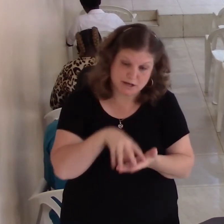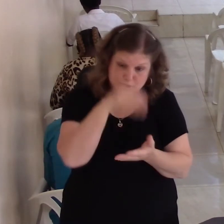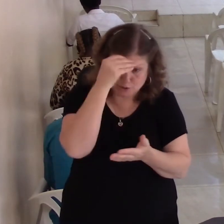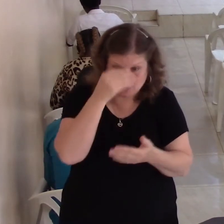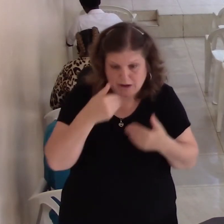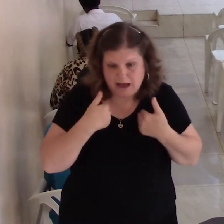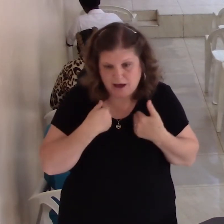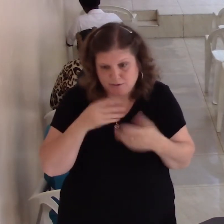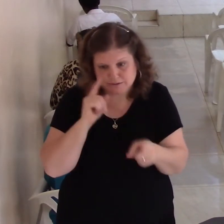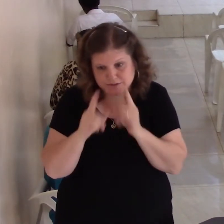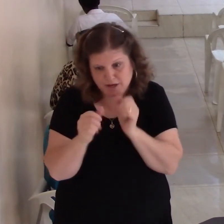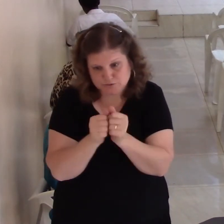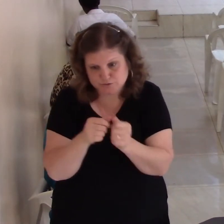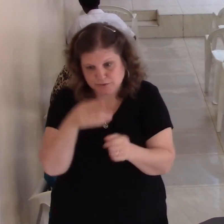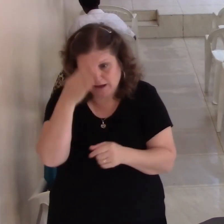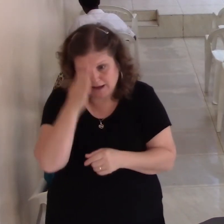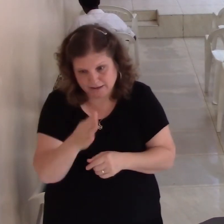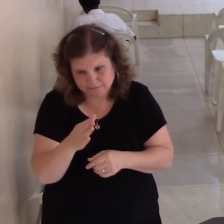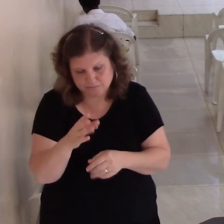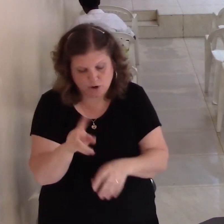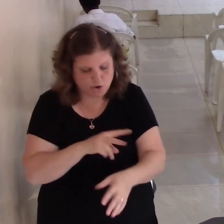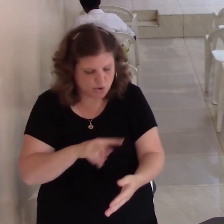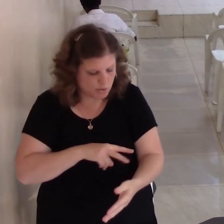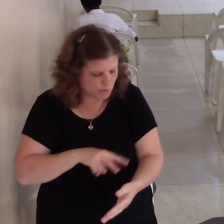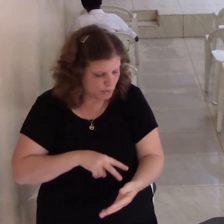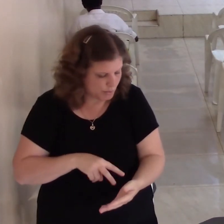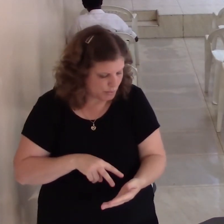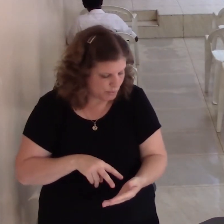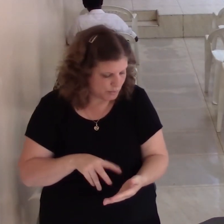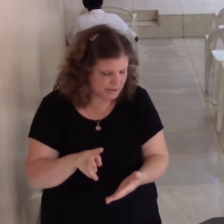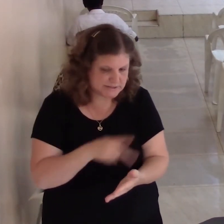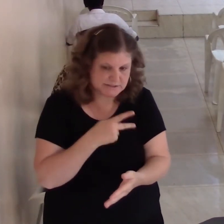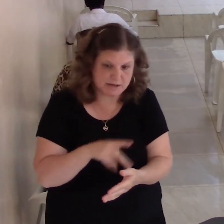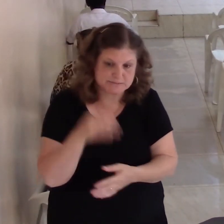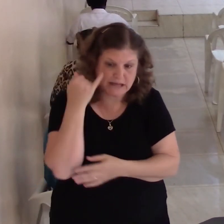read the Psalms. If you want to learn how to deal with man, read Proverbs.